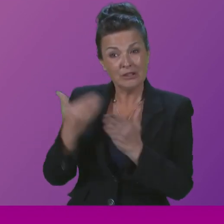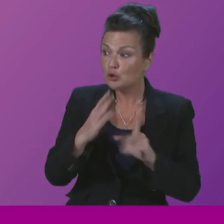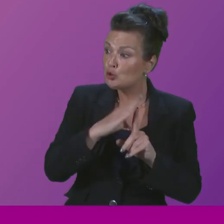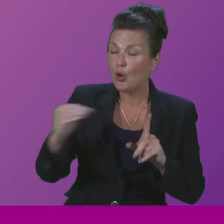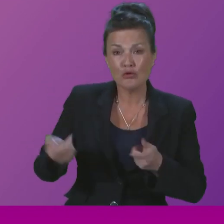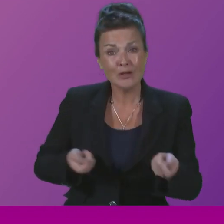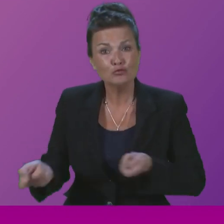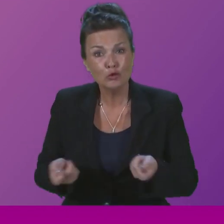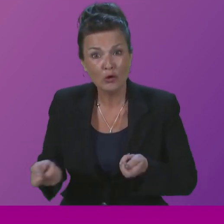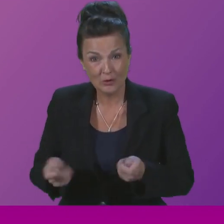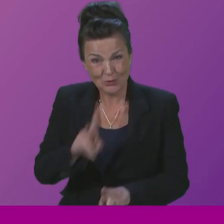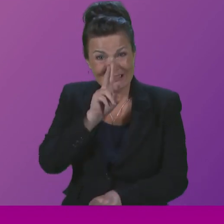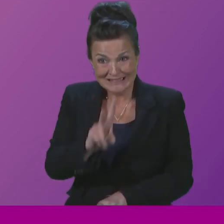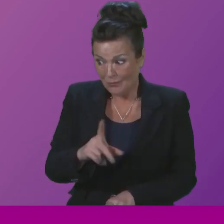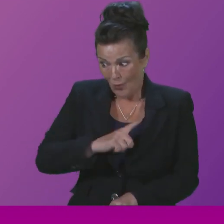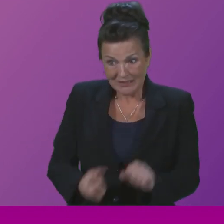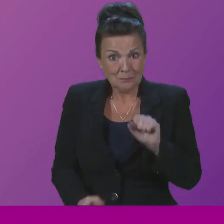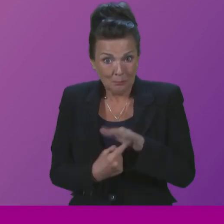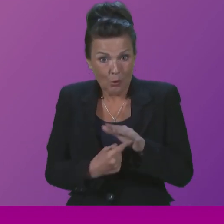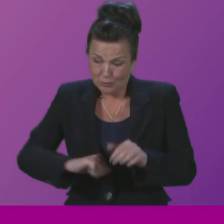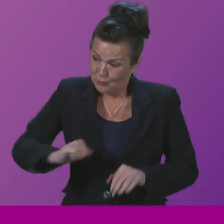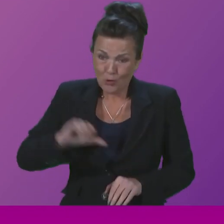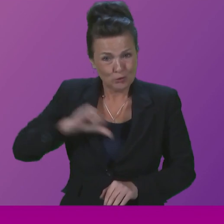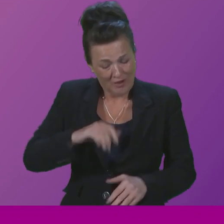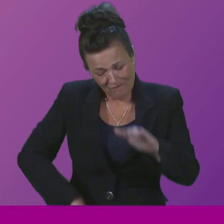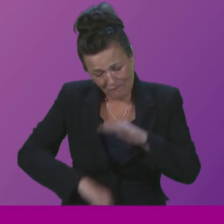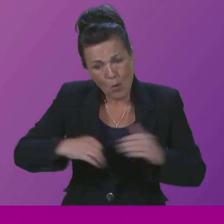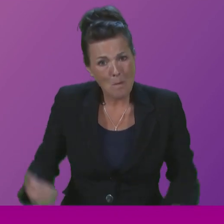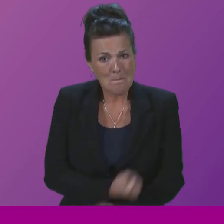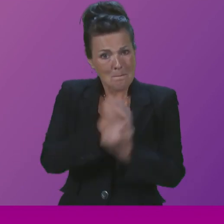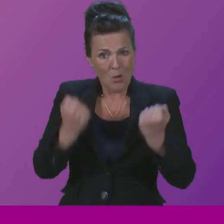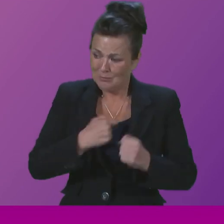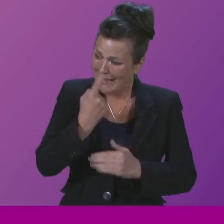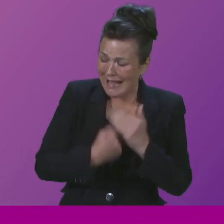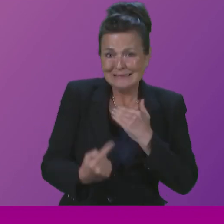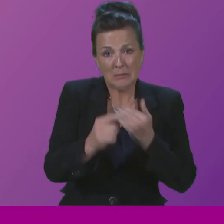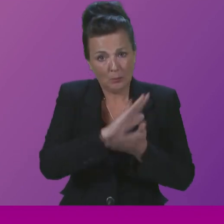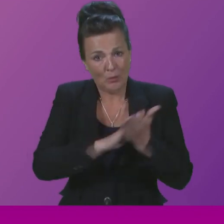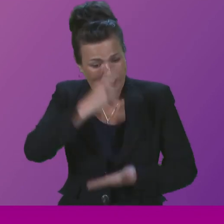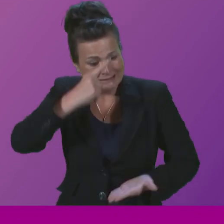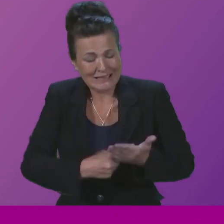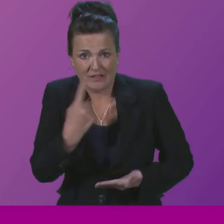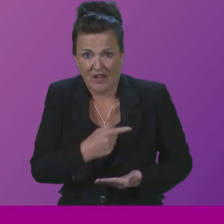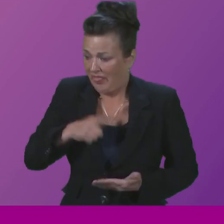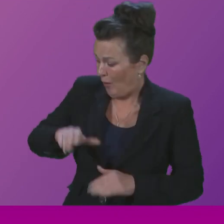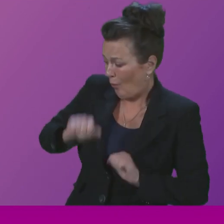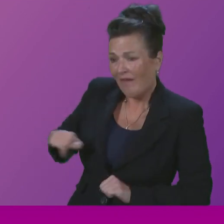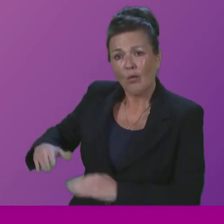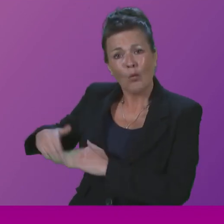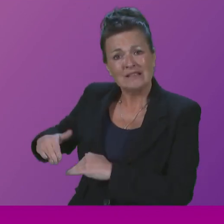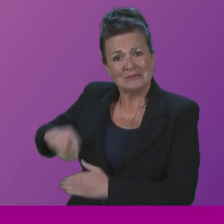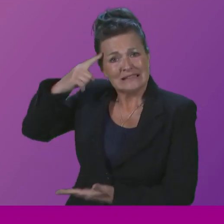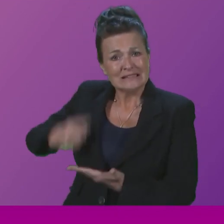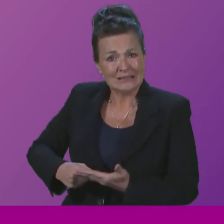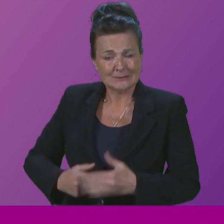has the full powers to be able to tackle poverty and the cost of living and support those most in need. Pam Duncan-Glancy.